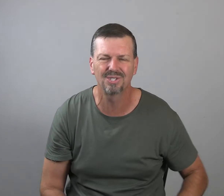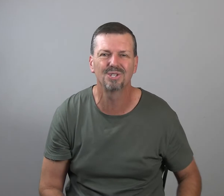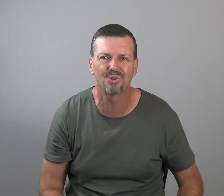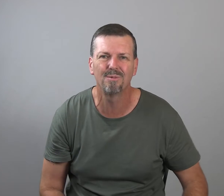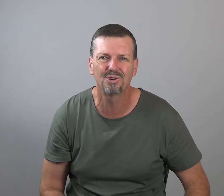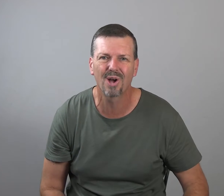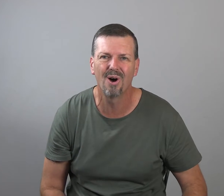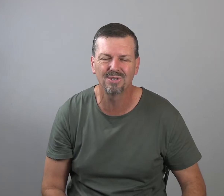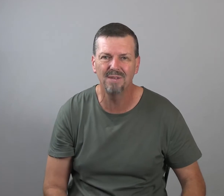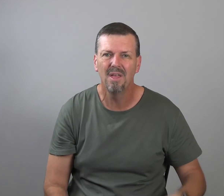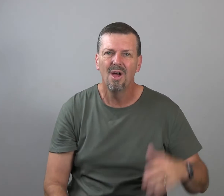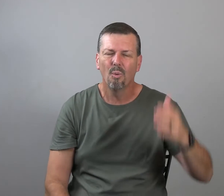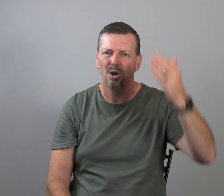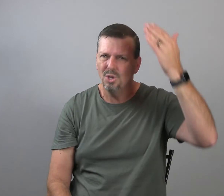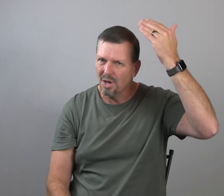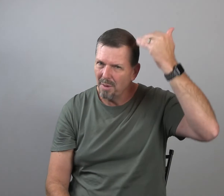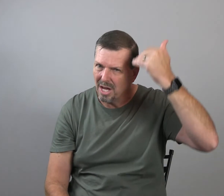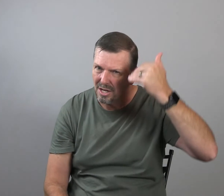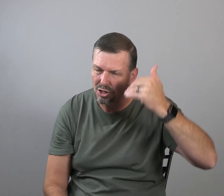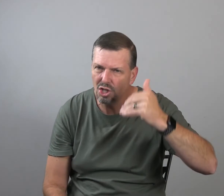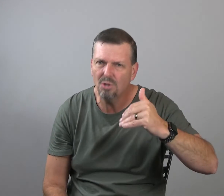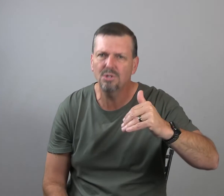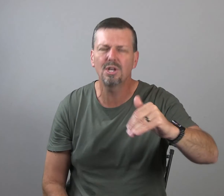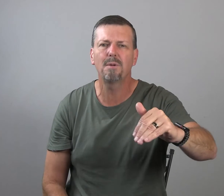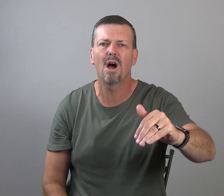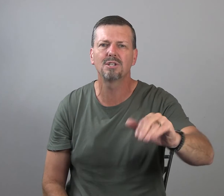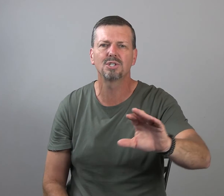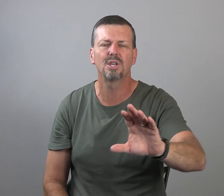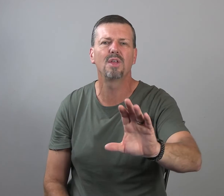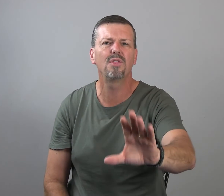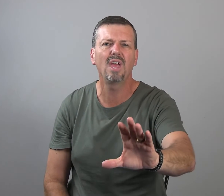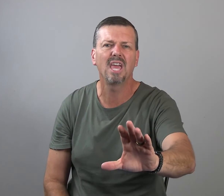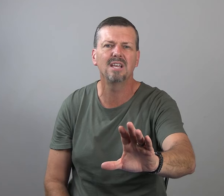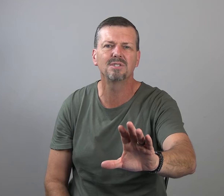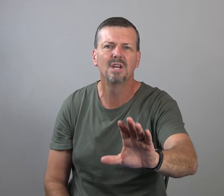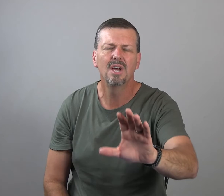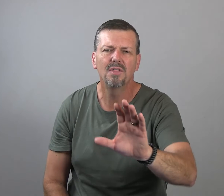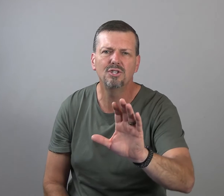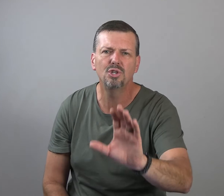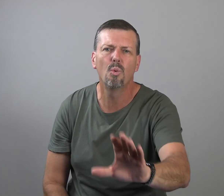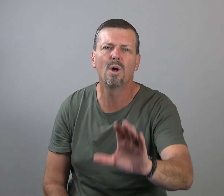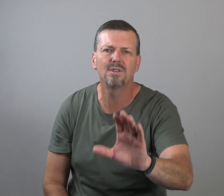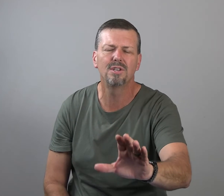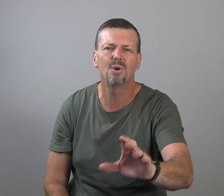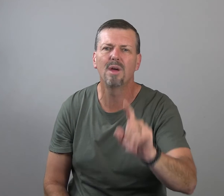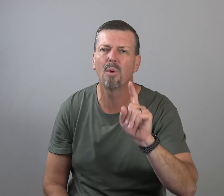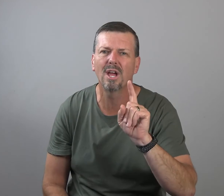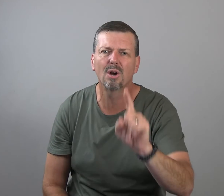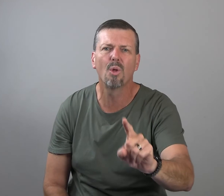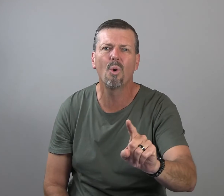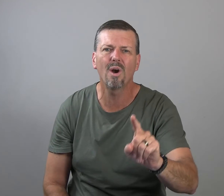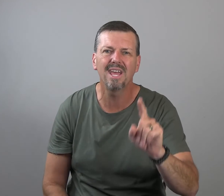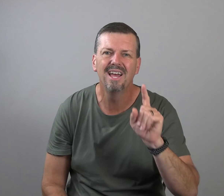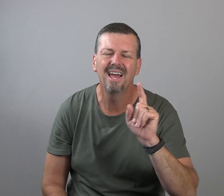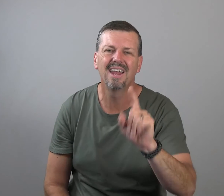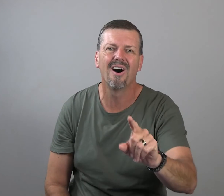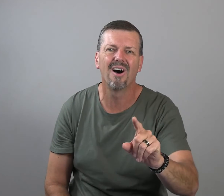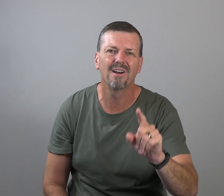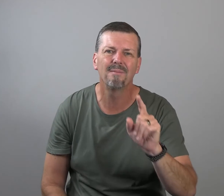the scripture calls it, where you can begin to choose subconsciously the things that you want to do that bring glory and honor